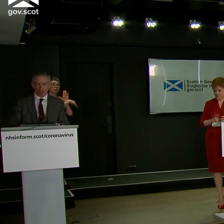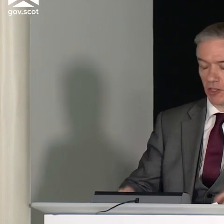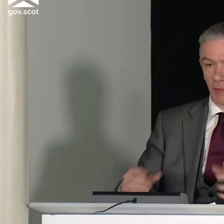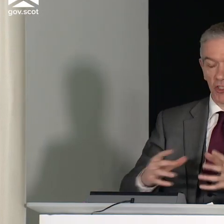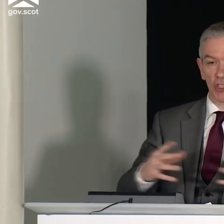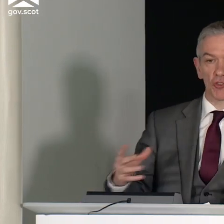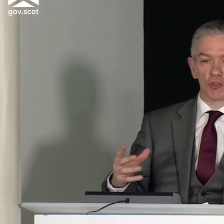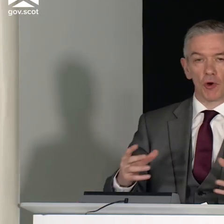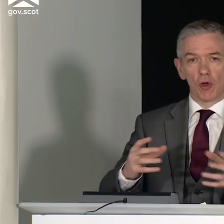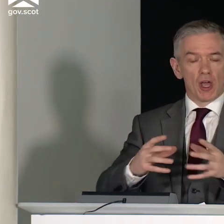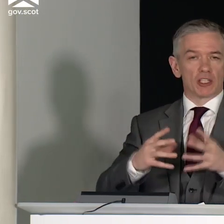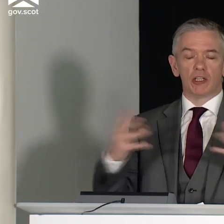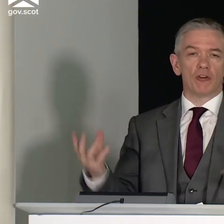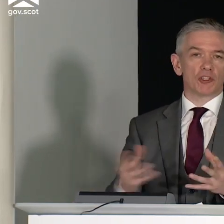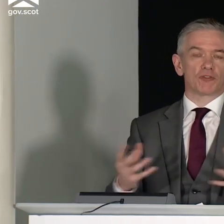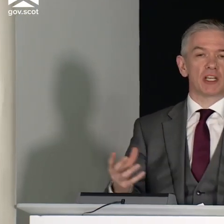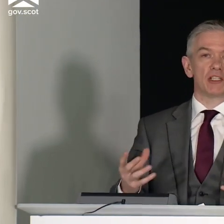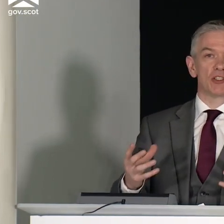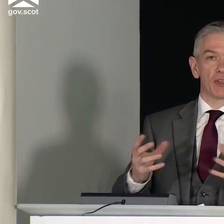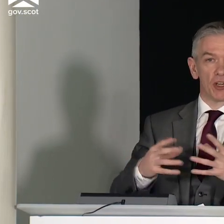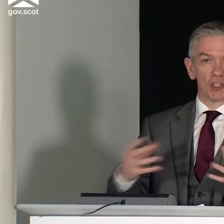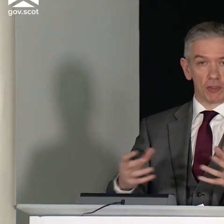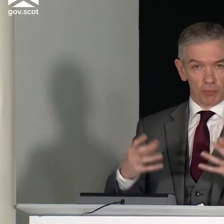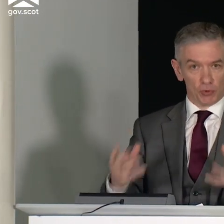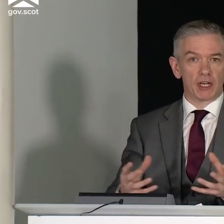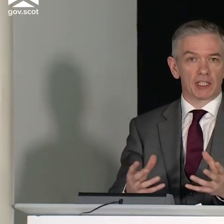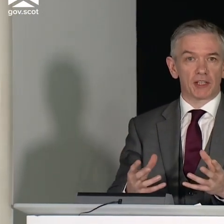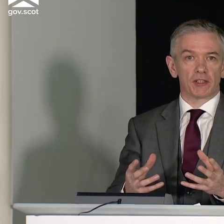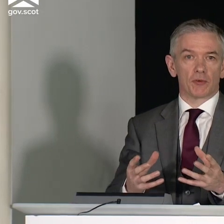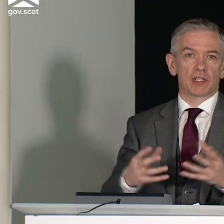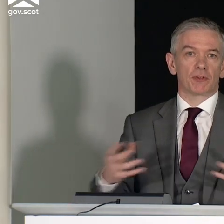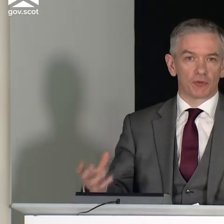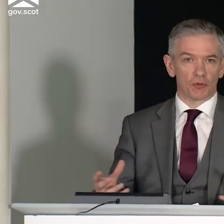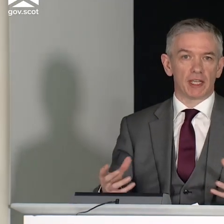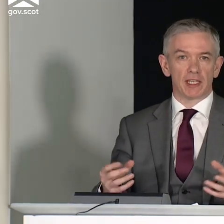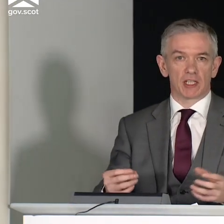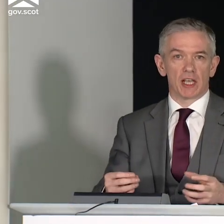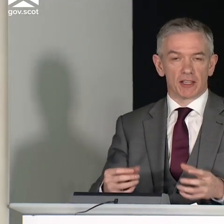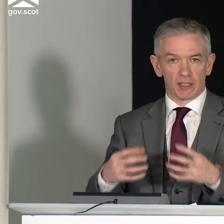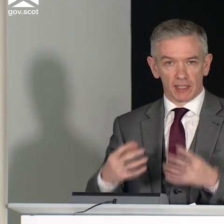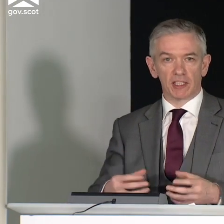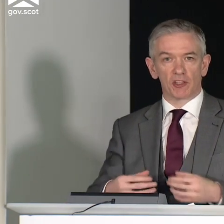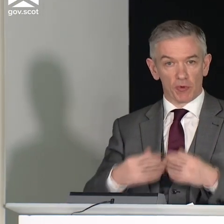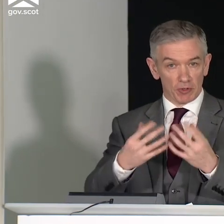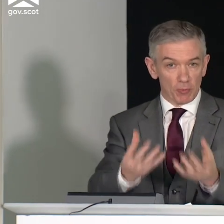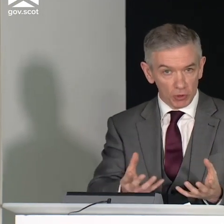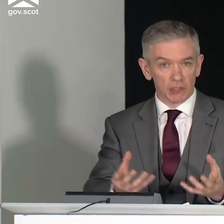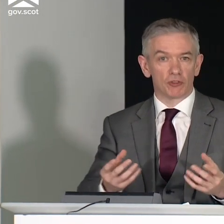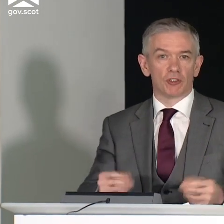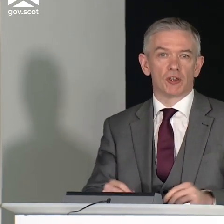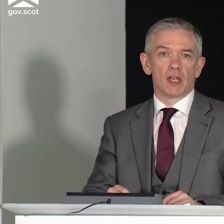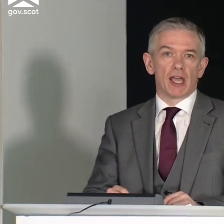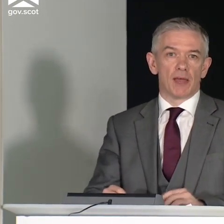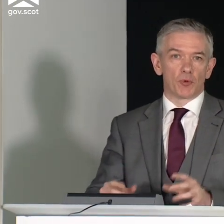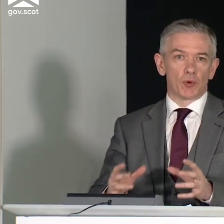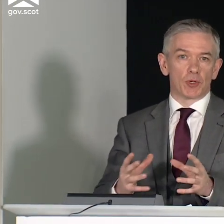side, because I think the margins are so small. There's lots of signs of encouraging progress. And I think we've said for a few days that in the data that we've been reporting